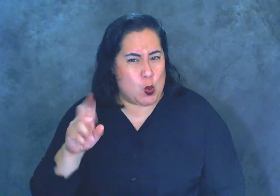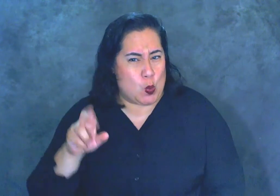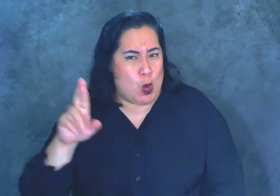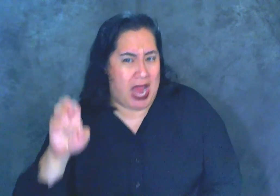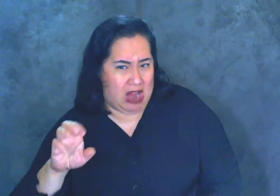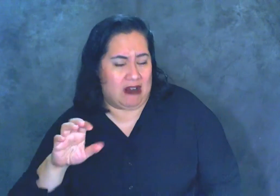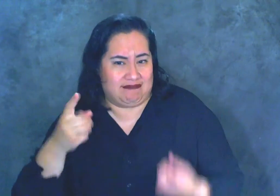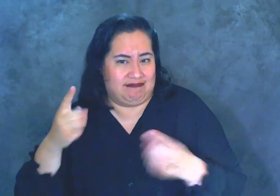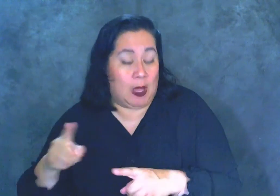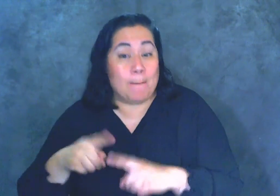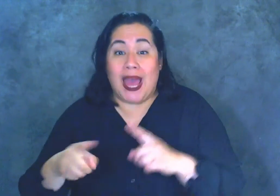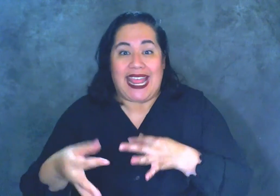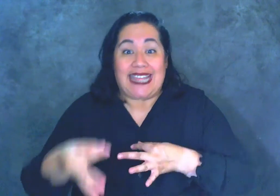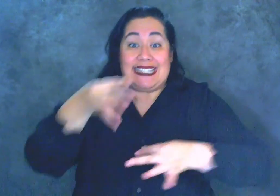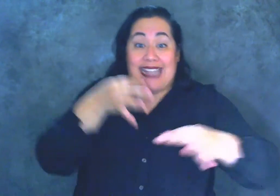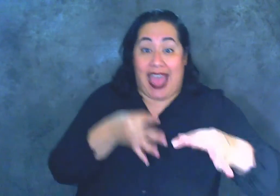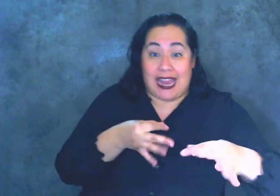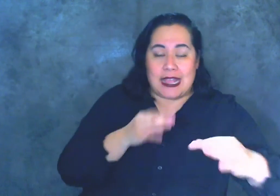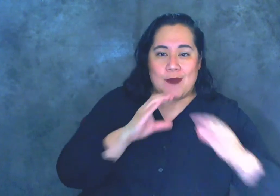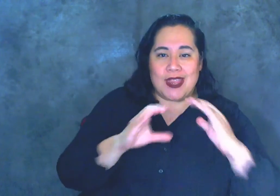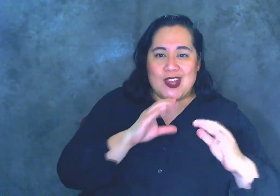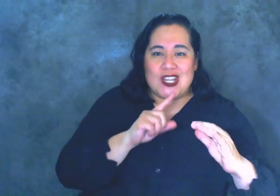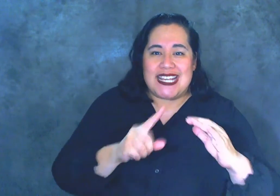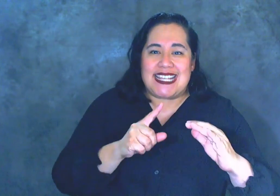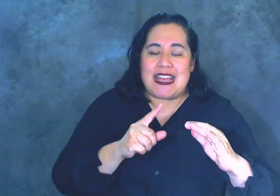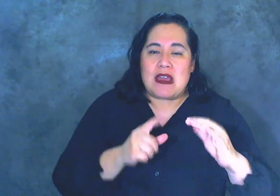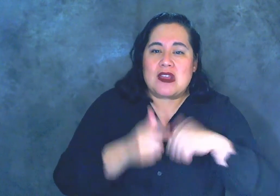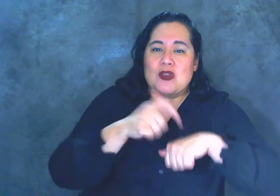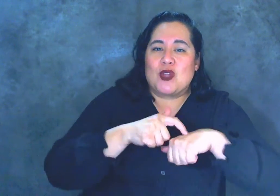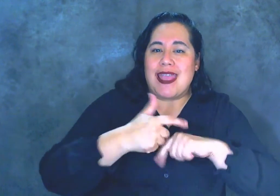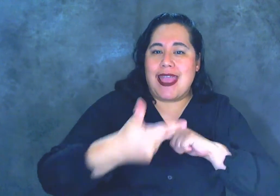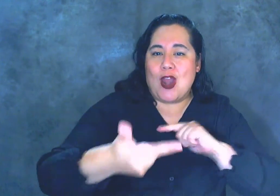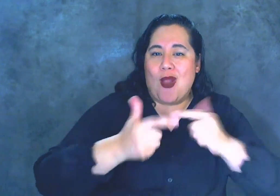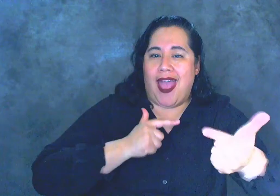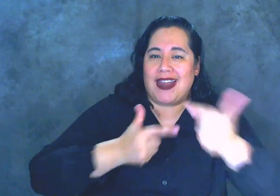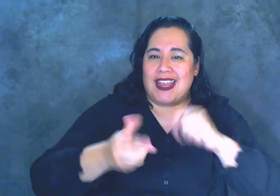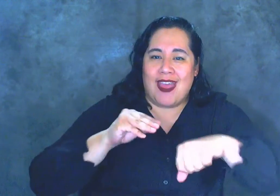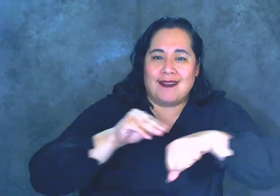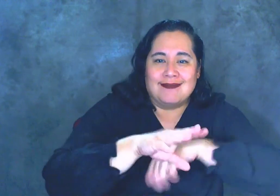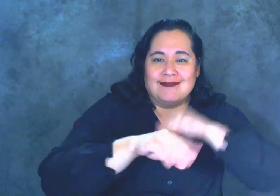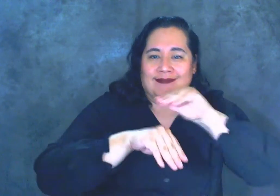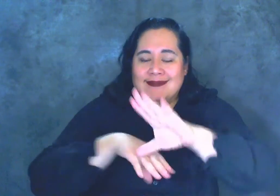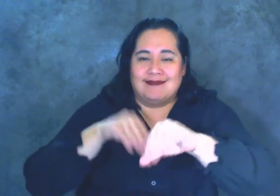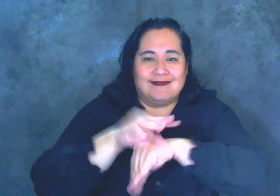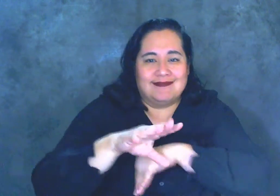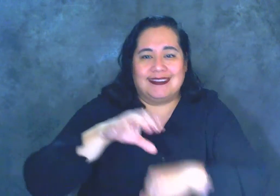communication is usually an interactive and dynamic process in which communicators are